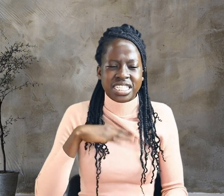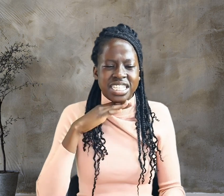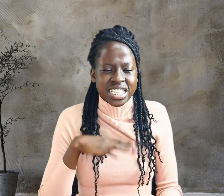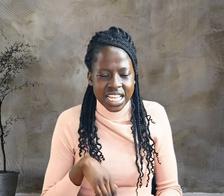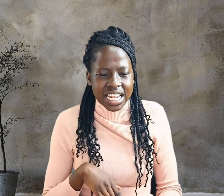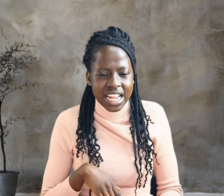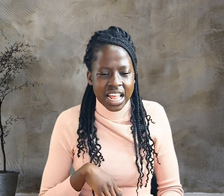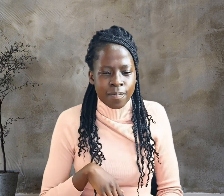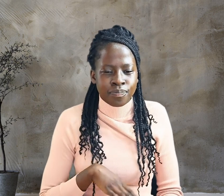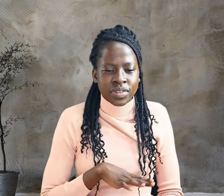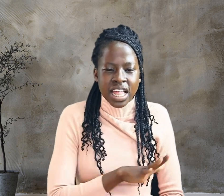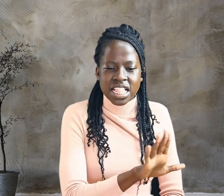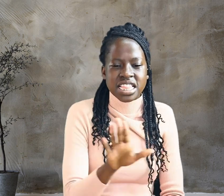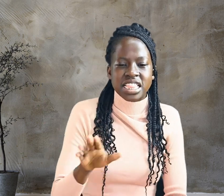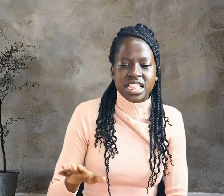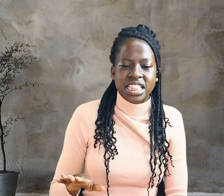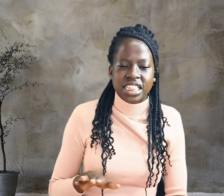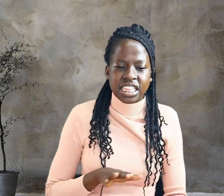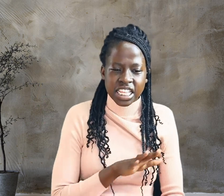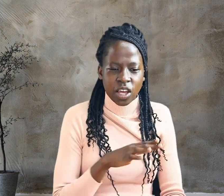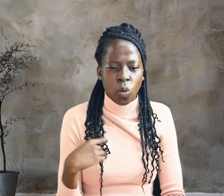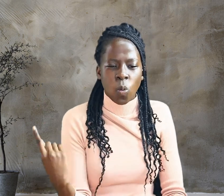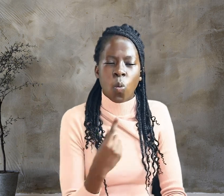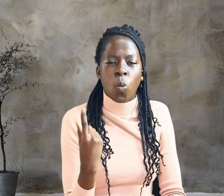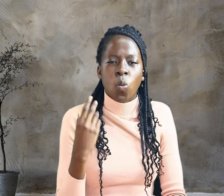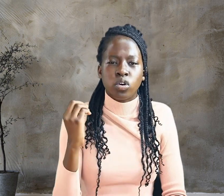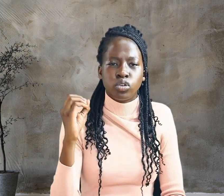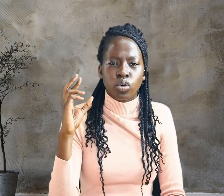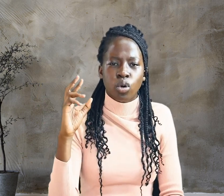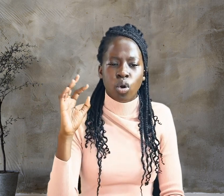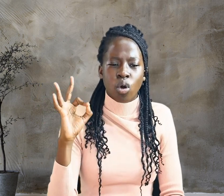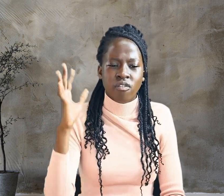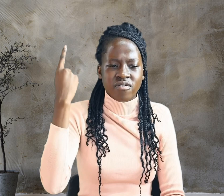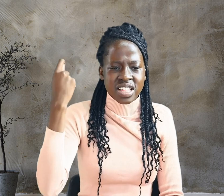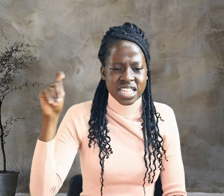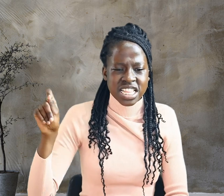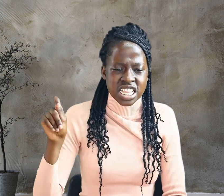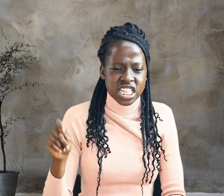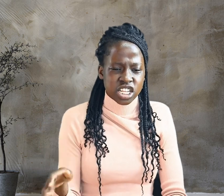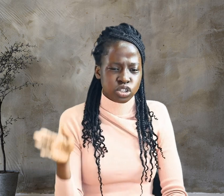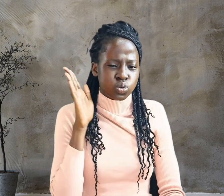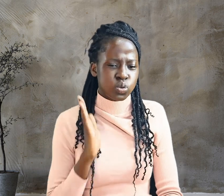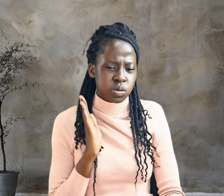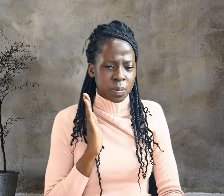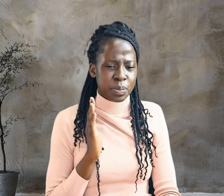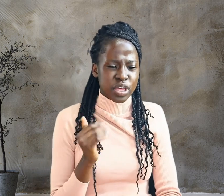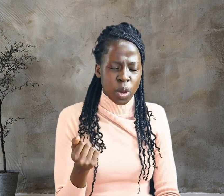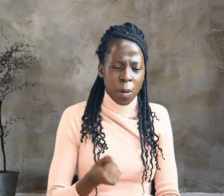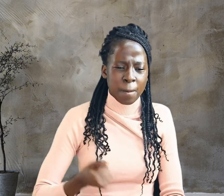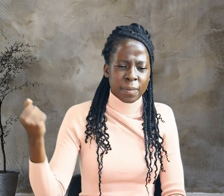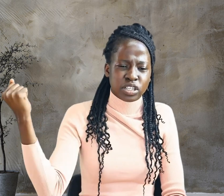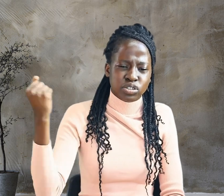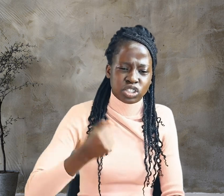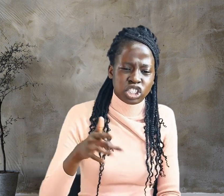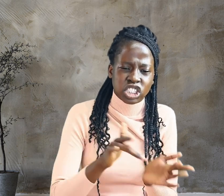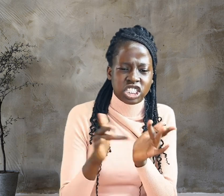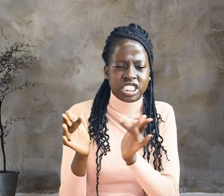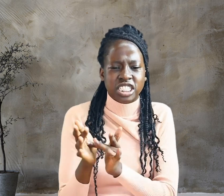Instead, one of the soldiers pierced Jesus' side with a spear bringing a